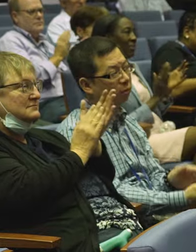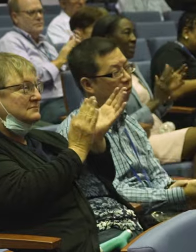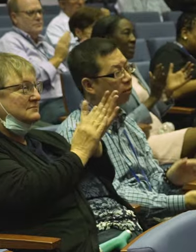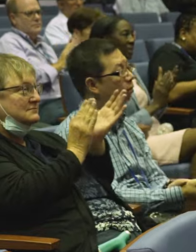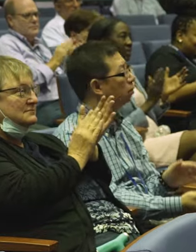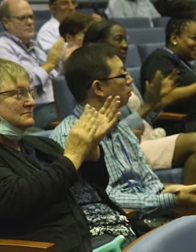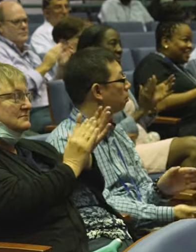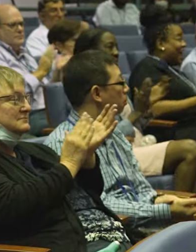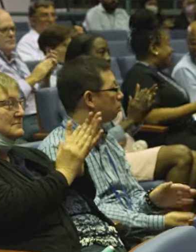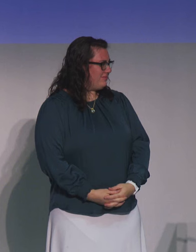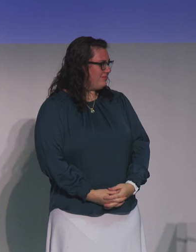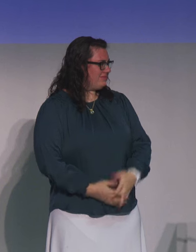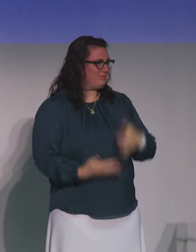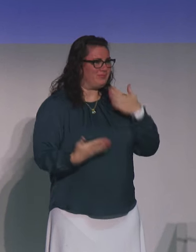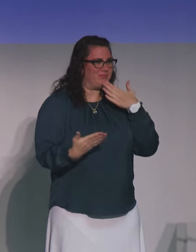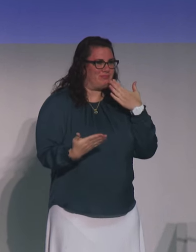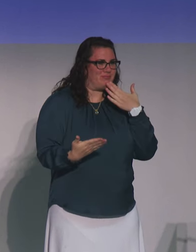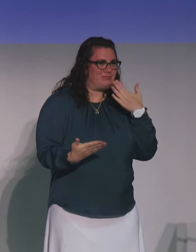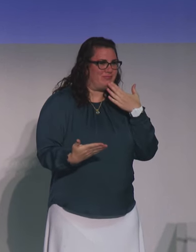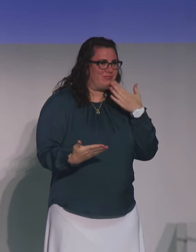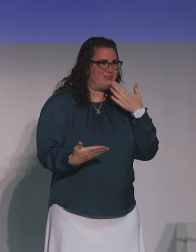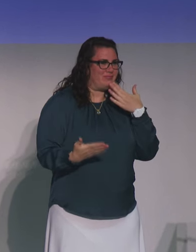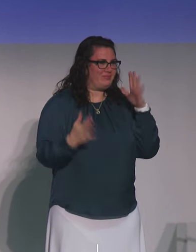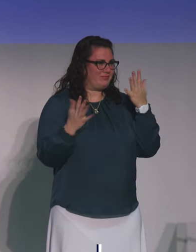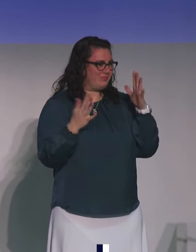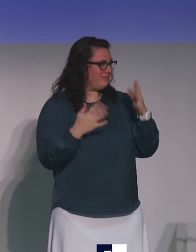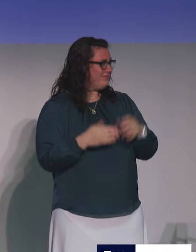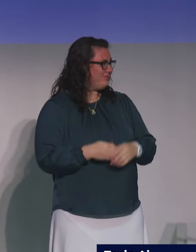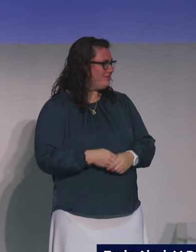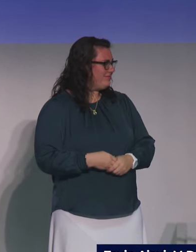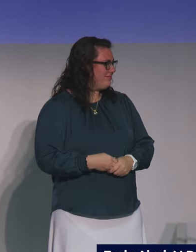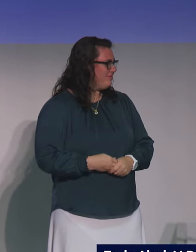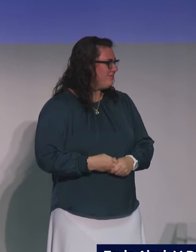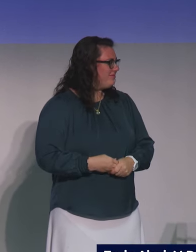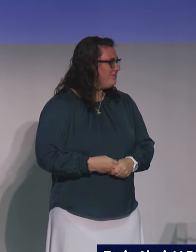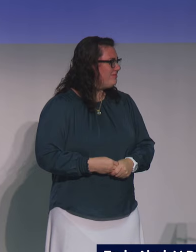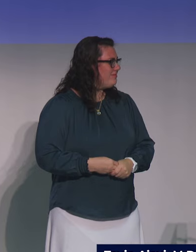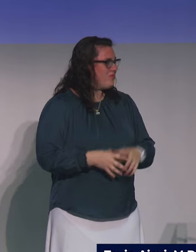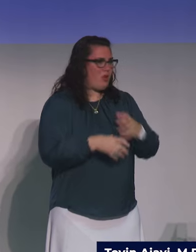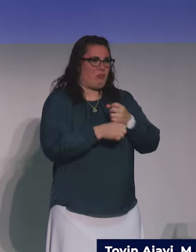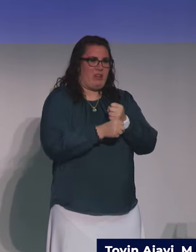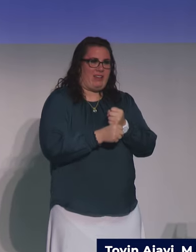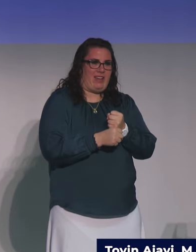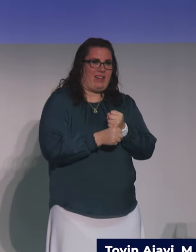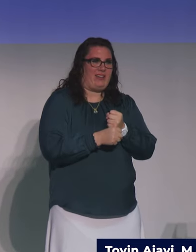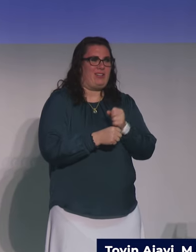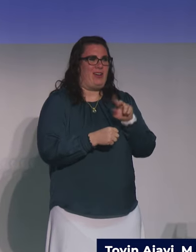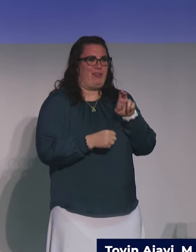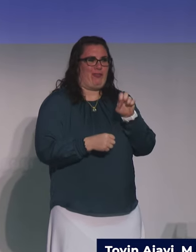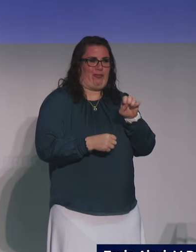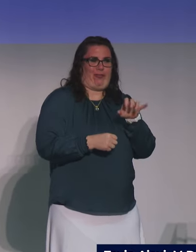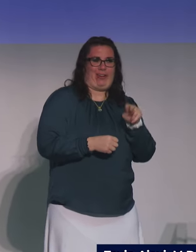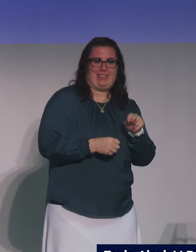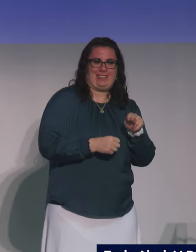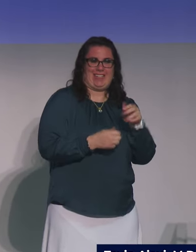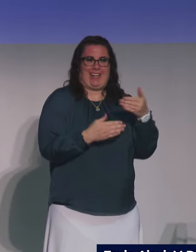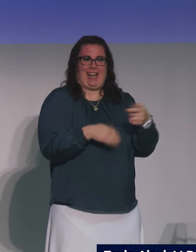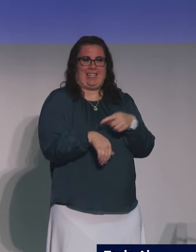much. Note to my office to send the abbreviated version of the bio next time, please.